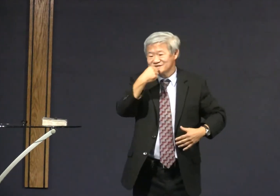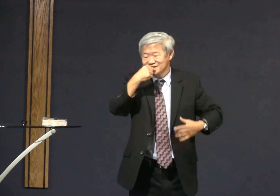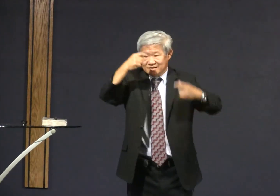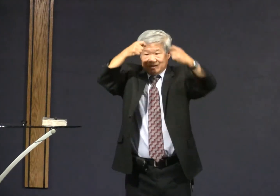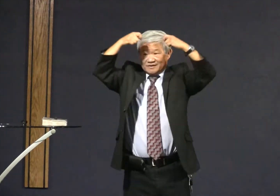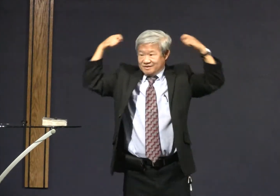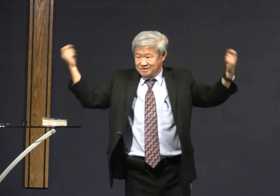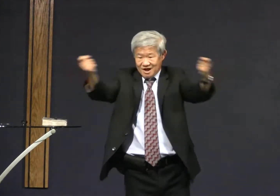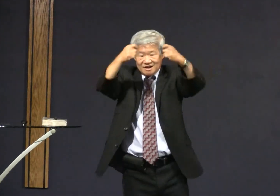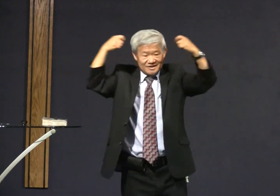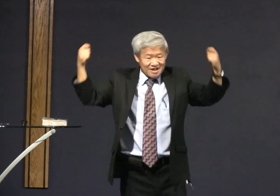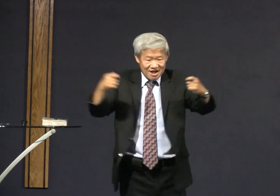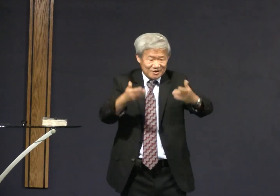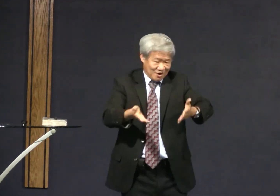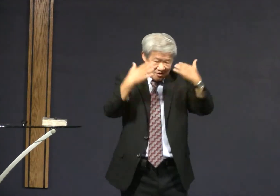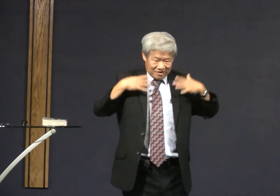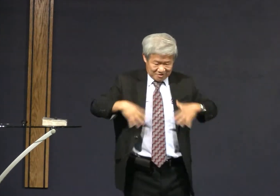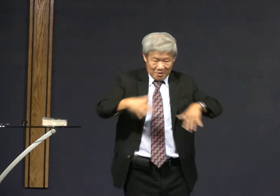God is disgusted for example